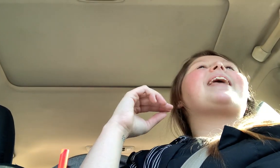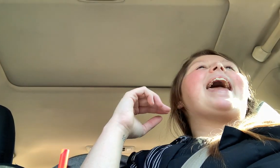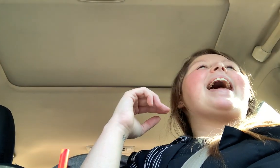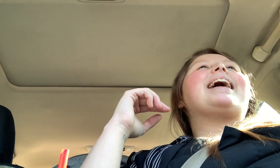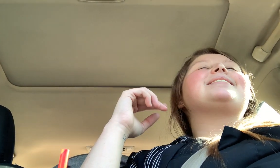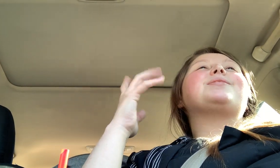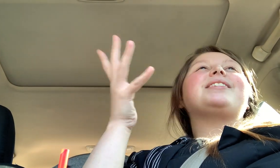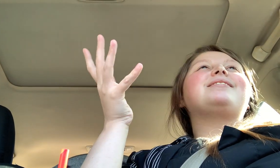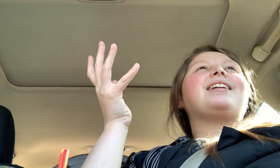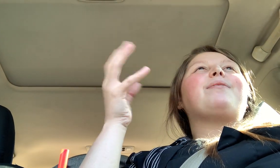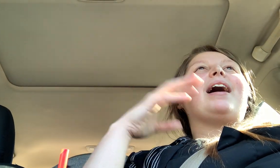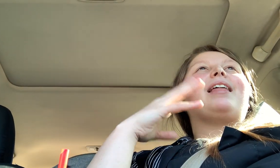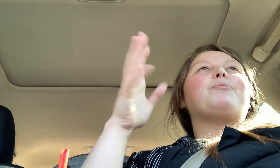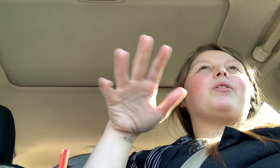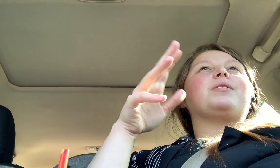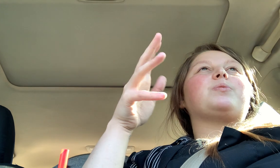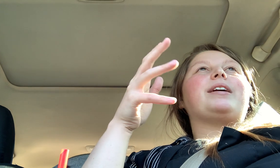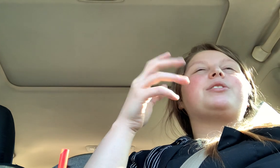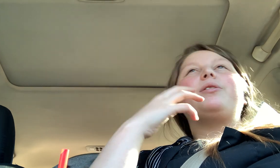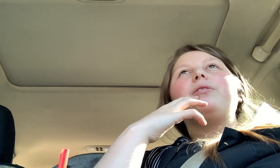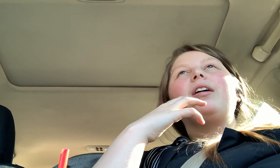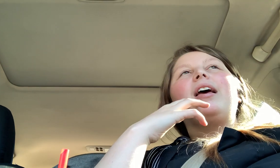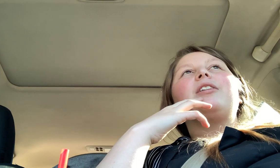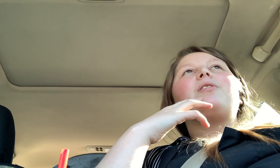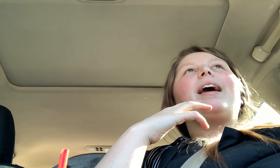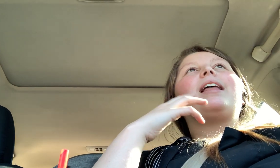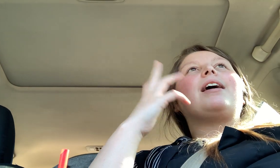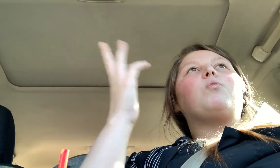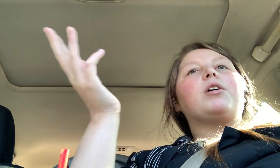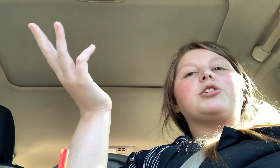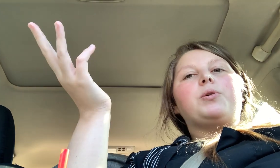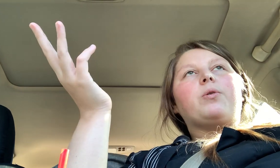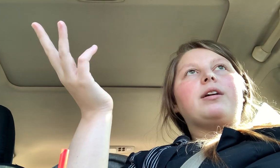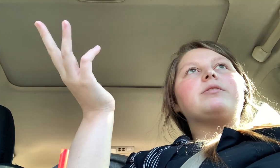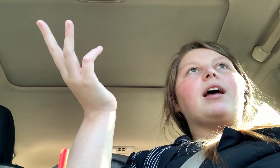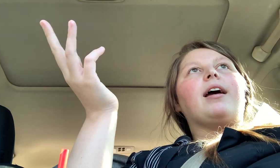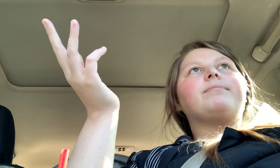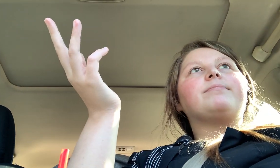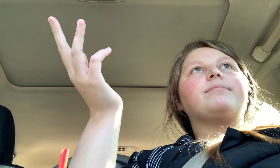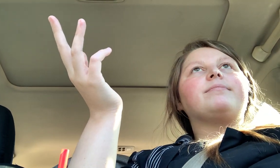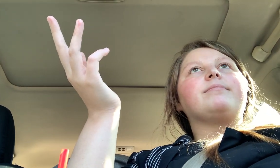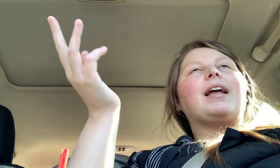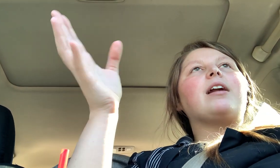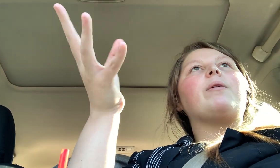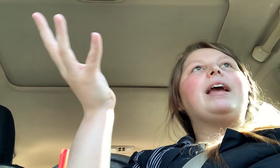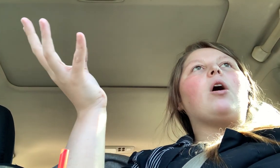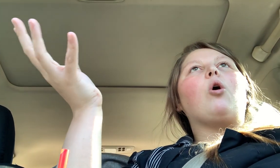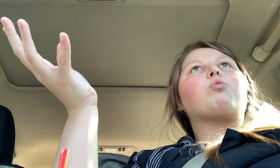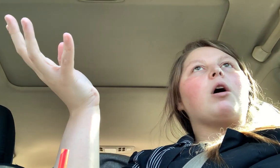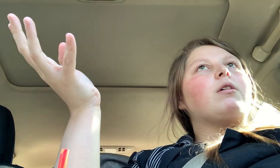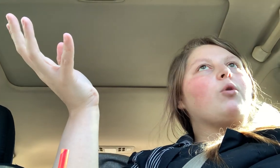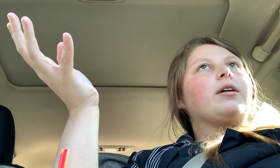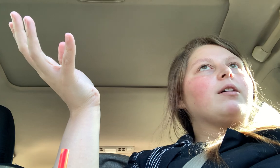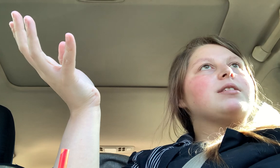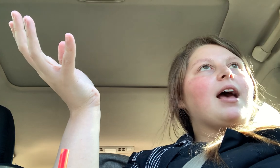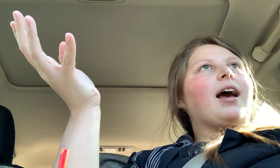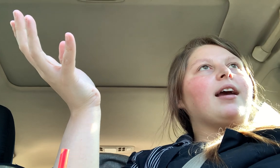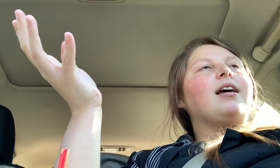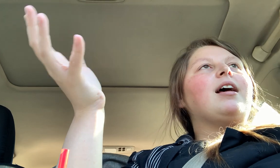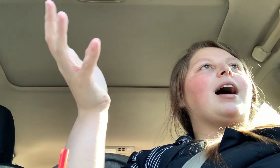And so since then I've had like more of a sweet tooth, so I eat like one or two Oreos a day. Like I don't eat a whole row of Oreos a day. I